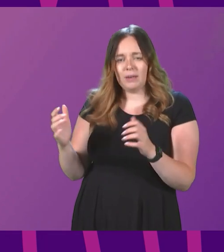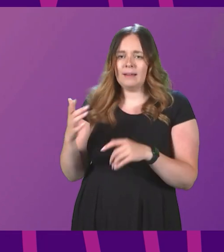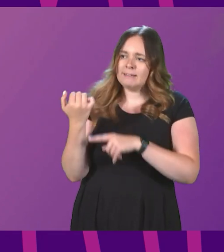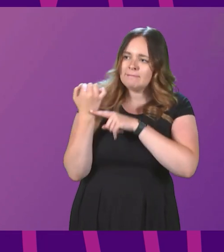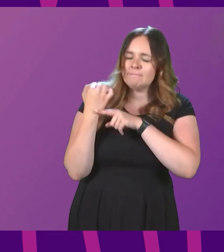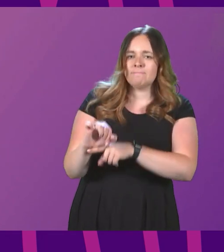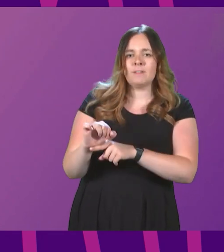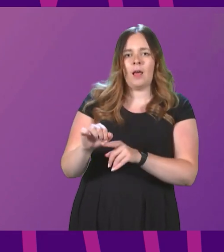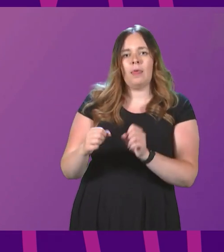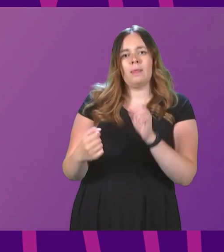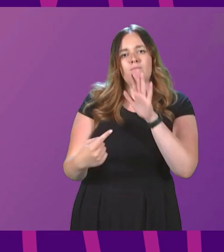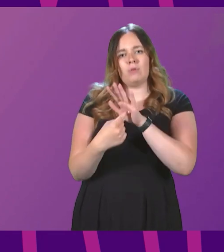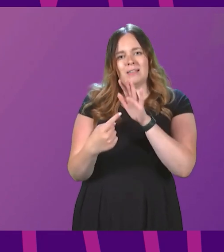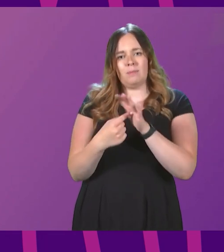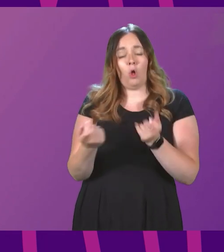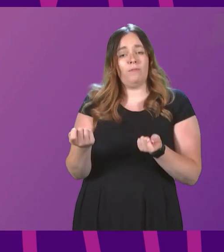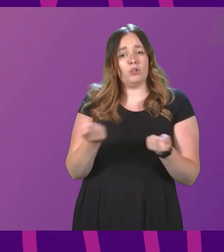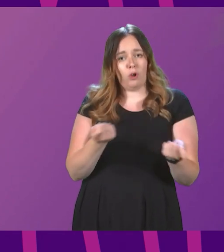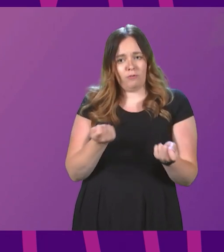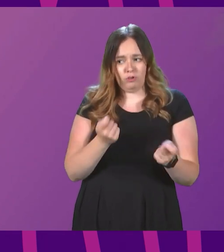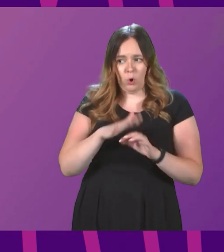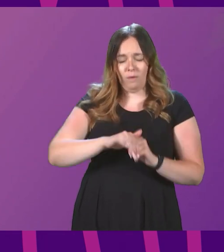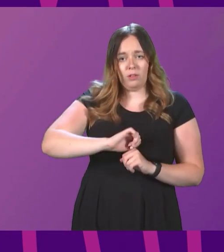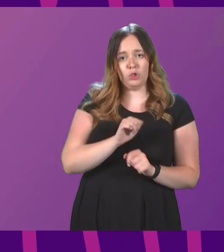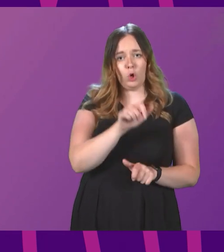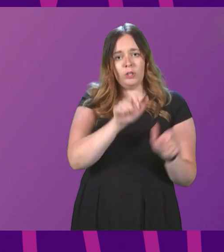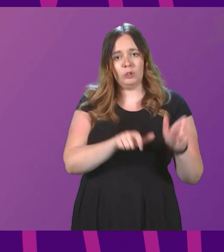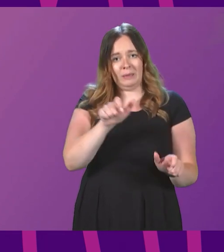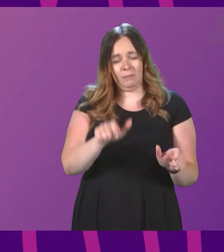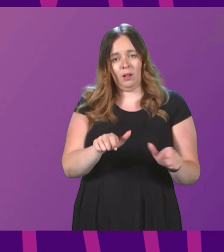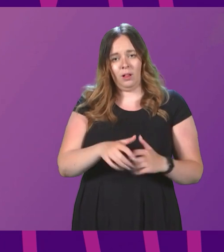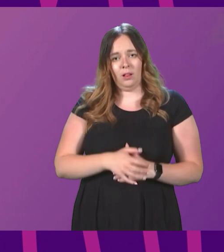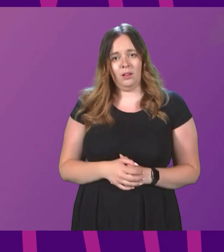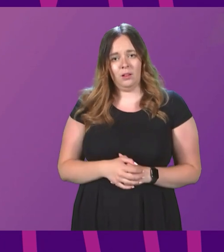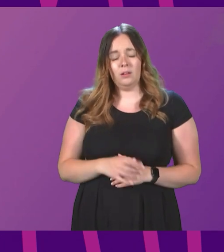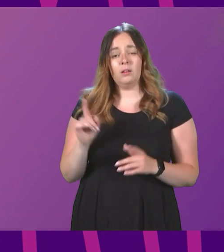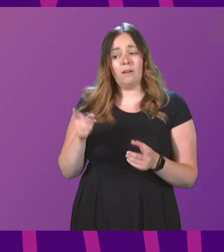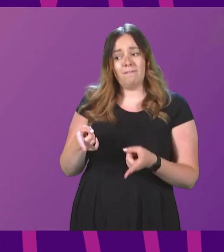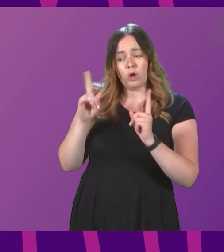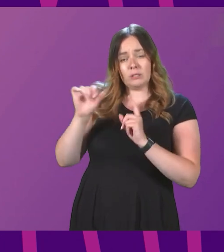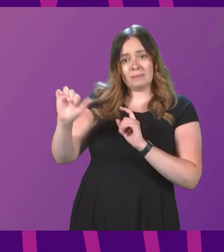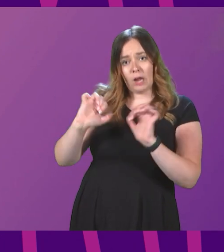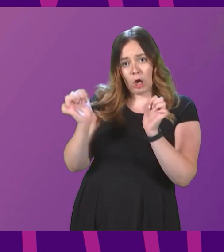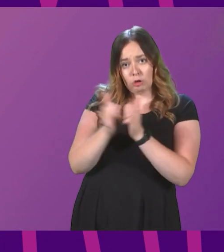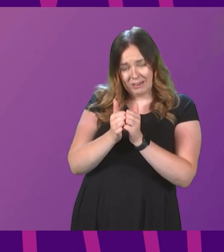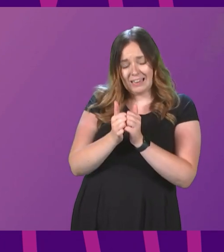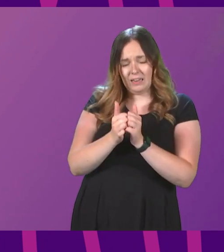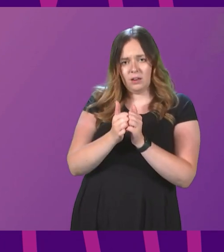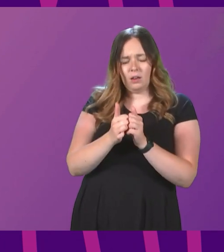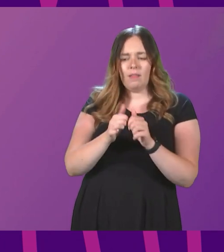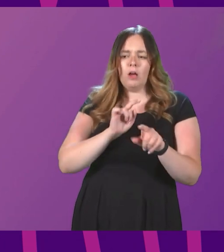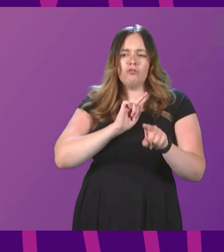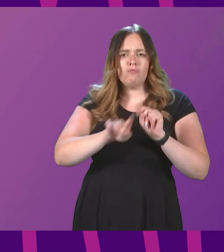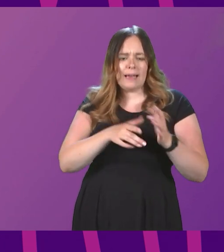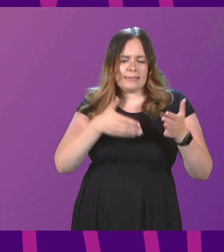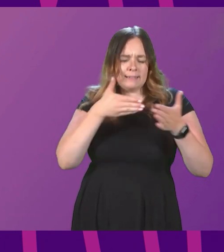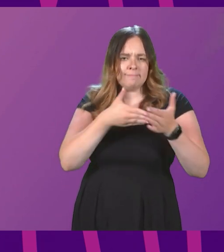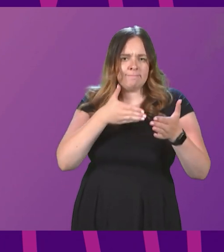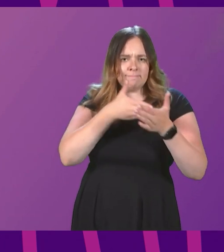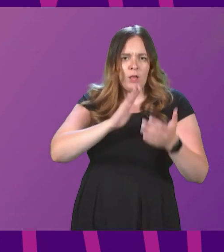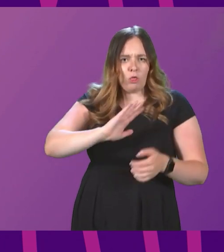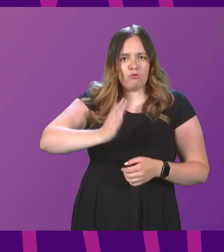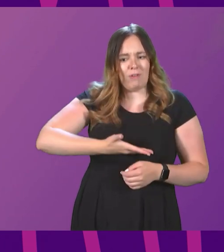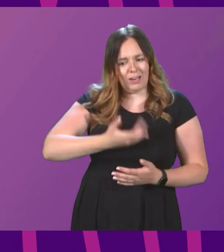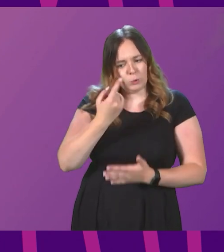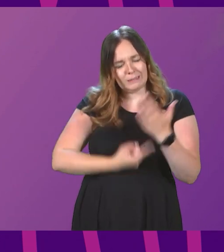of the principle of the sovereignty of the Scottish people. Does the first minister agree that attempts to block this right to